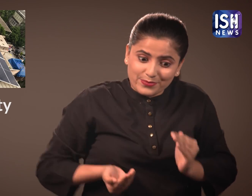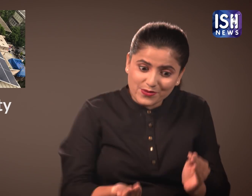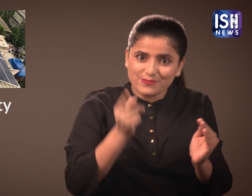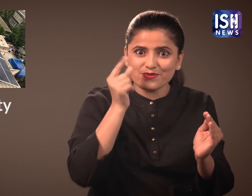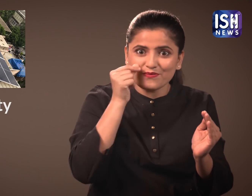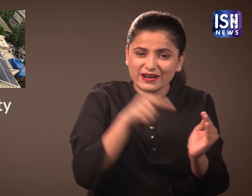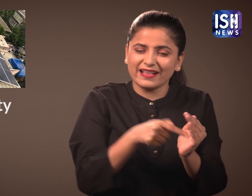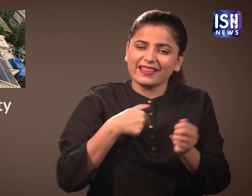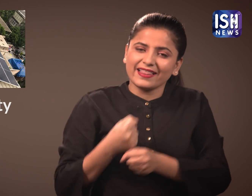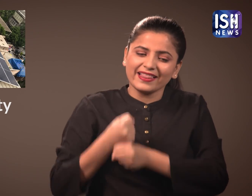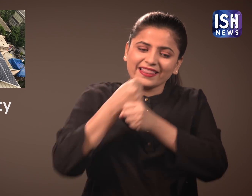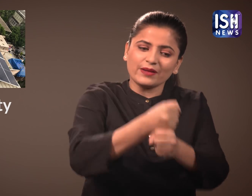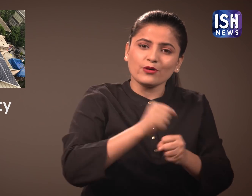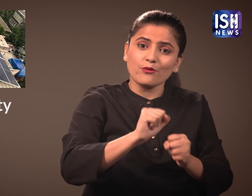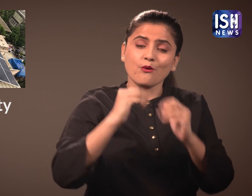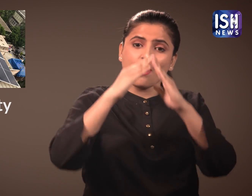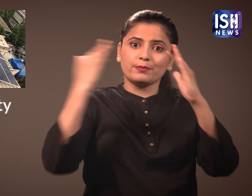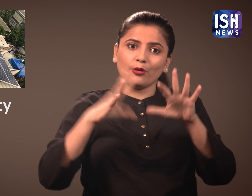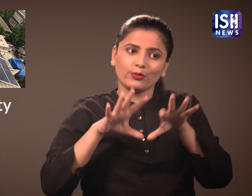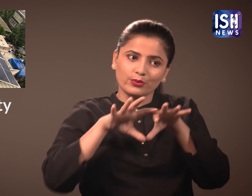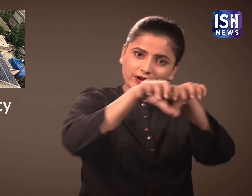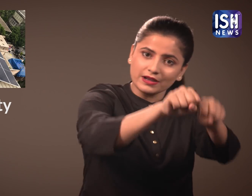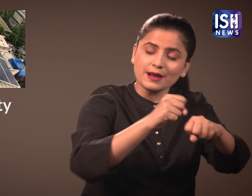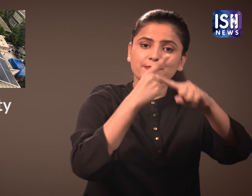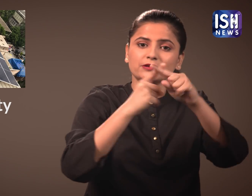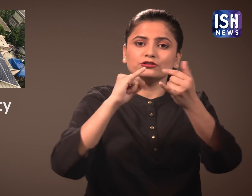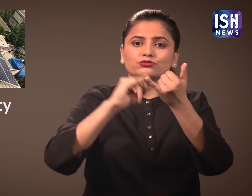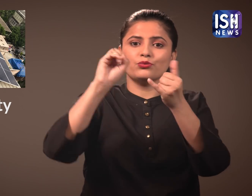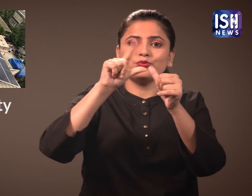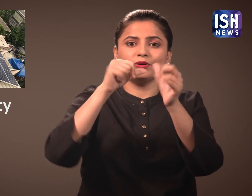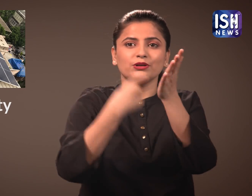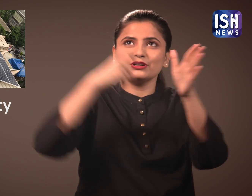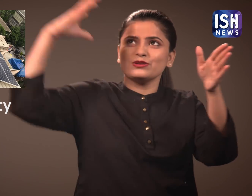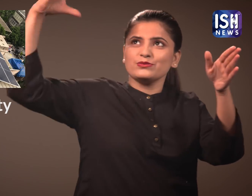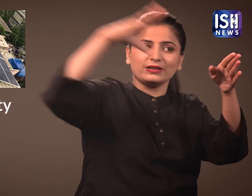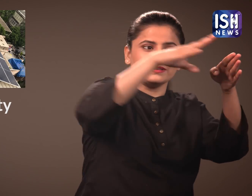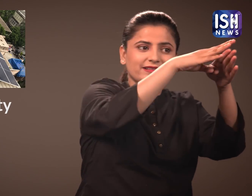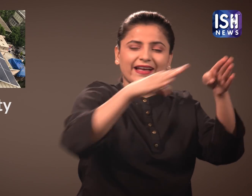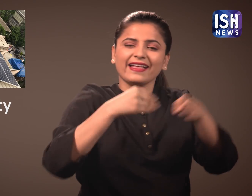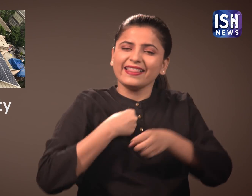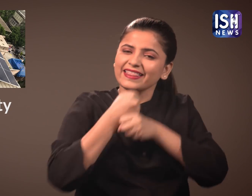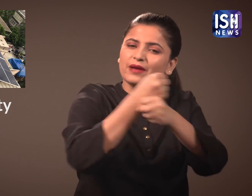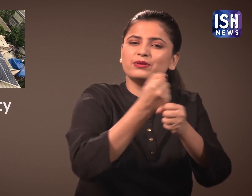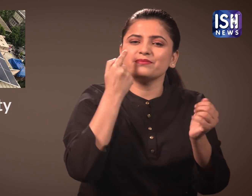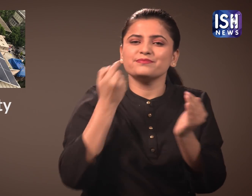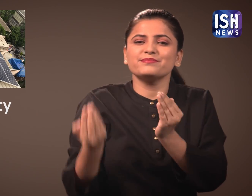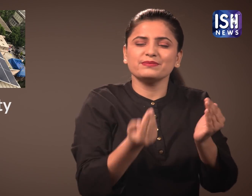We had just bought a new house and thought the solar panels were the best gift we could give to our son.